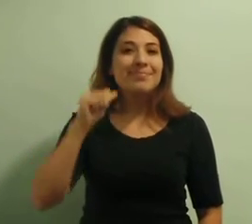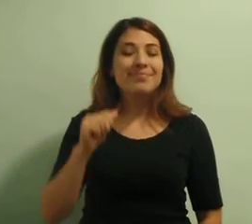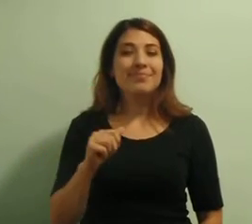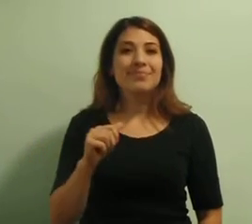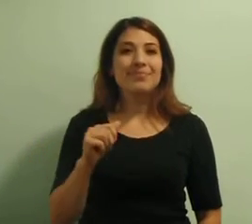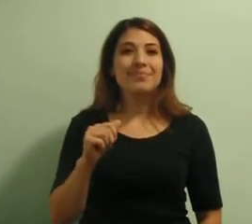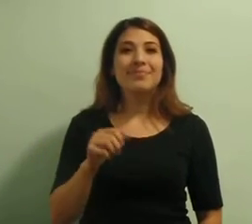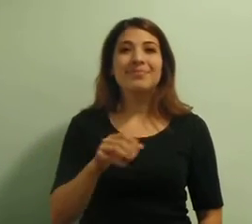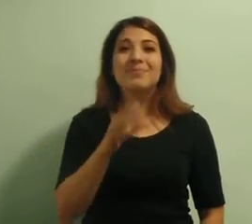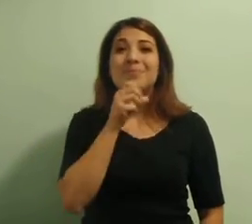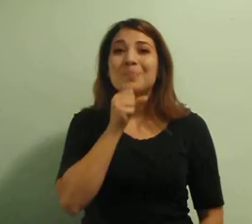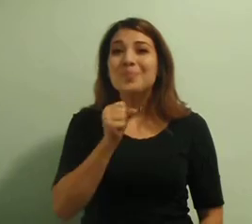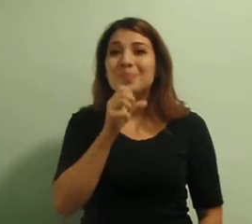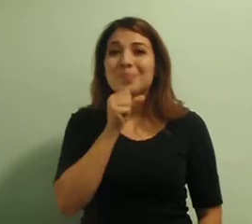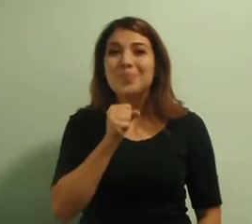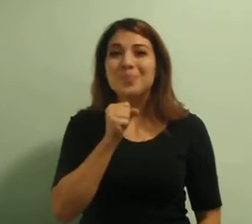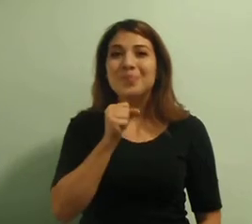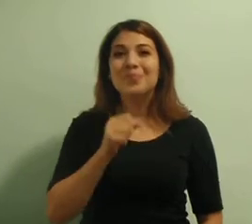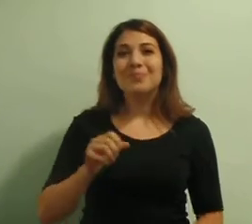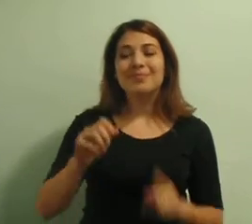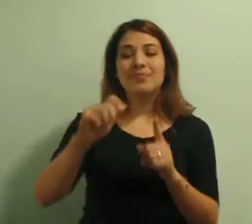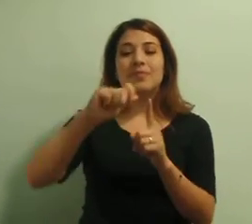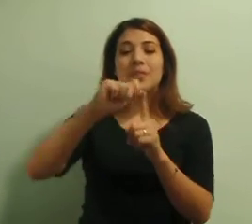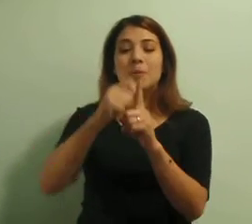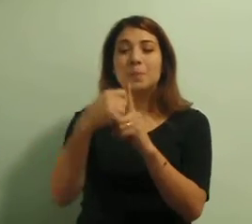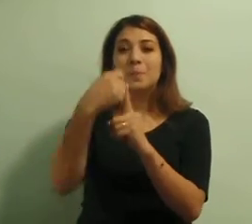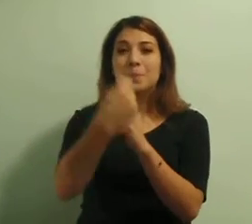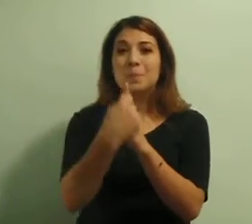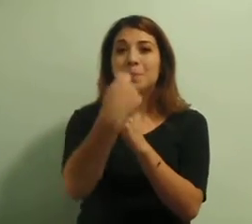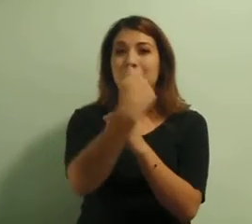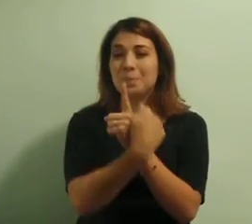Apple. Orange. Banana.